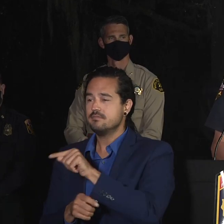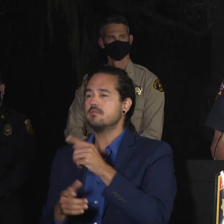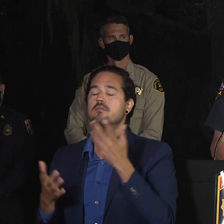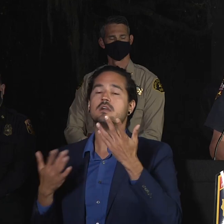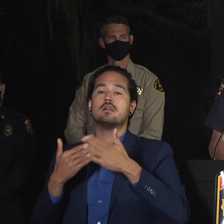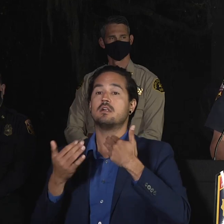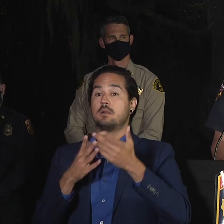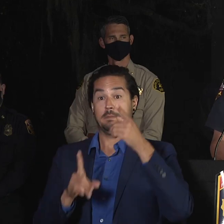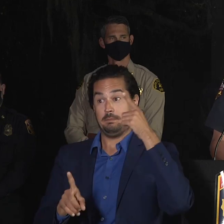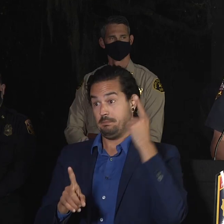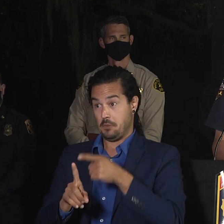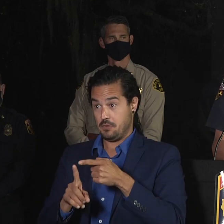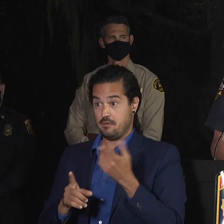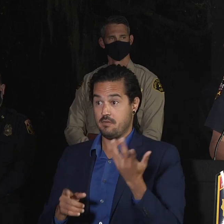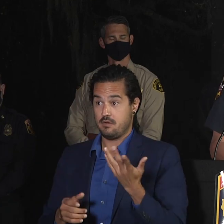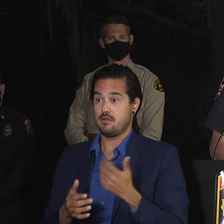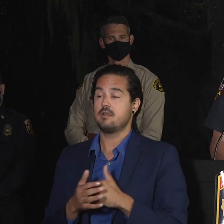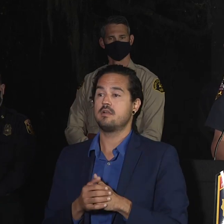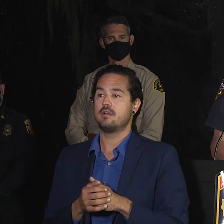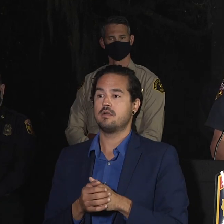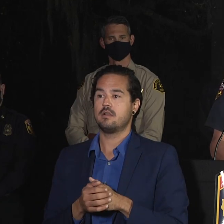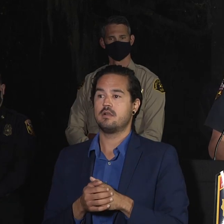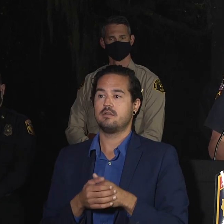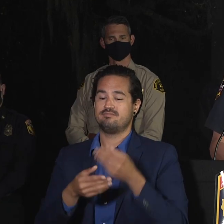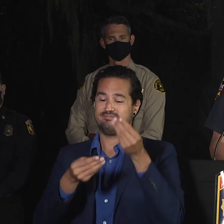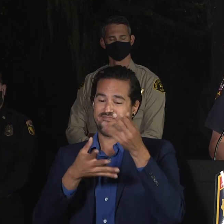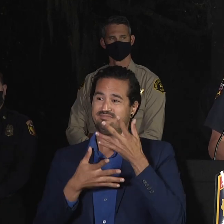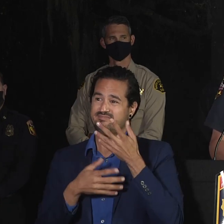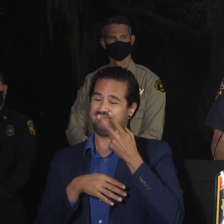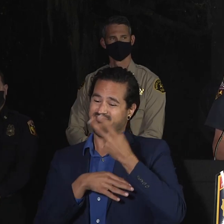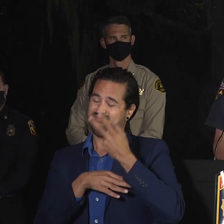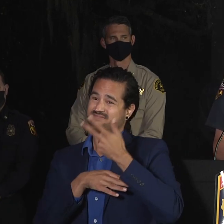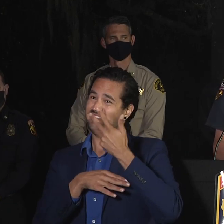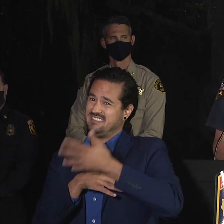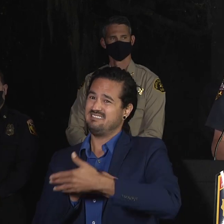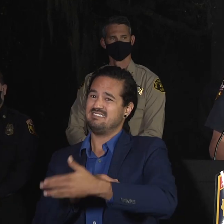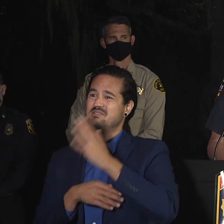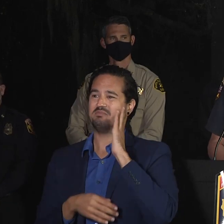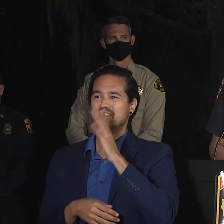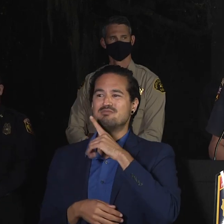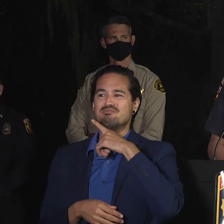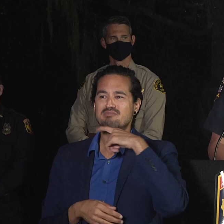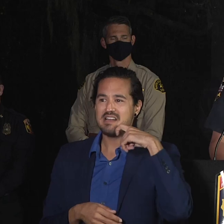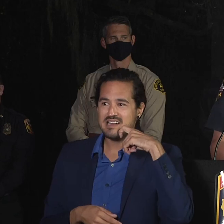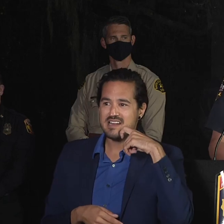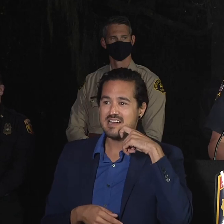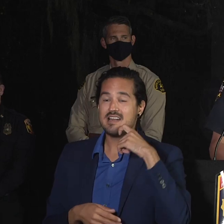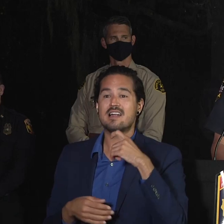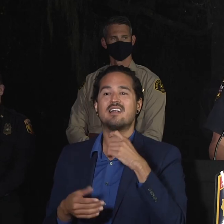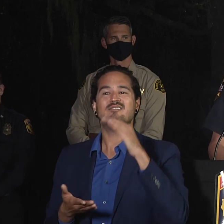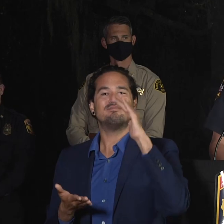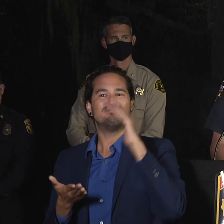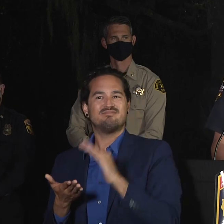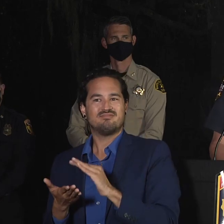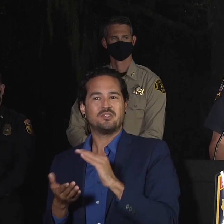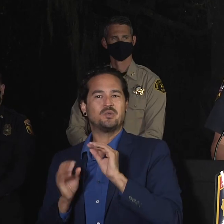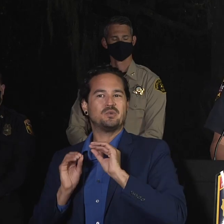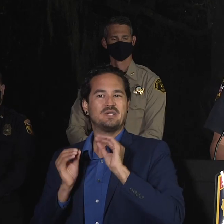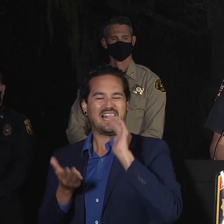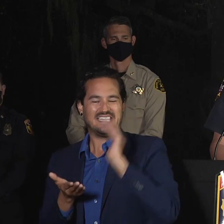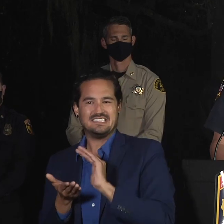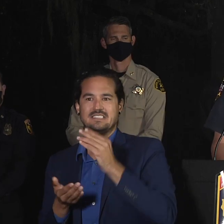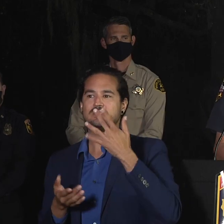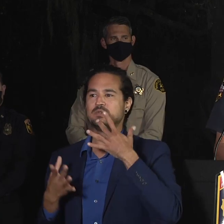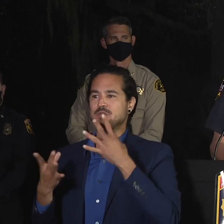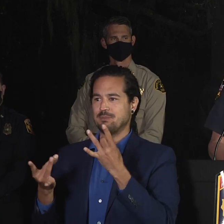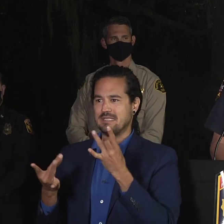set of days, temperatures going to go up or relative humidities are going to drop. With that, the fuel moistures, what little moisture they've been able to